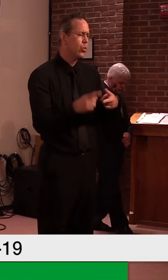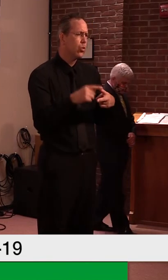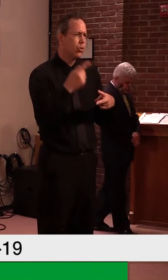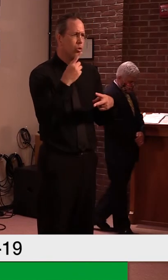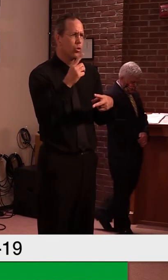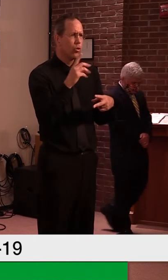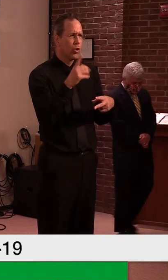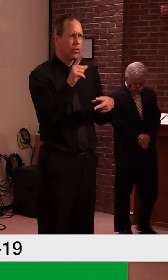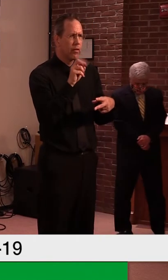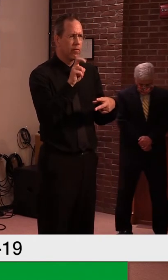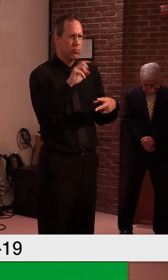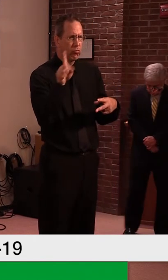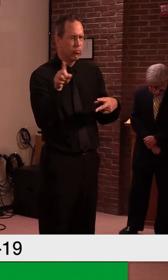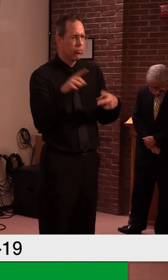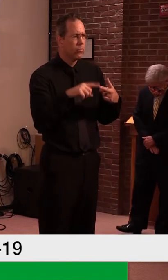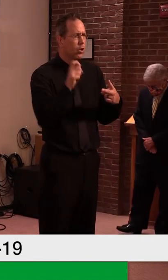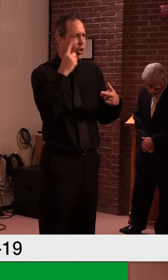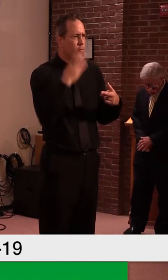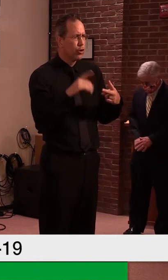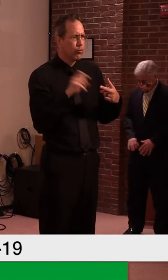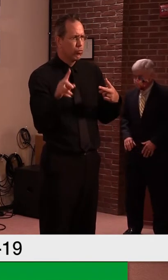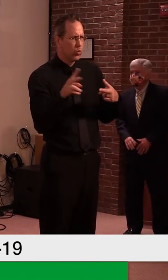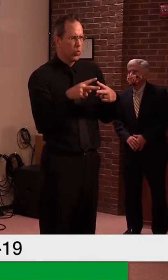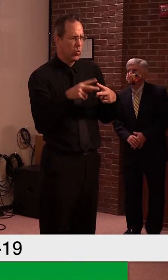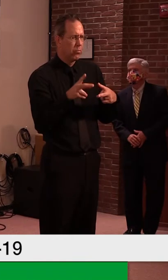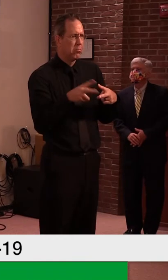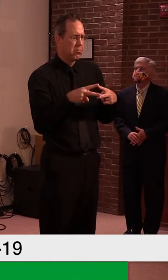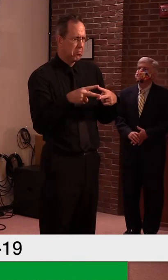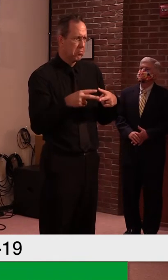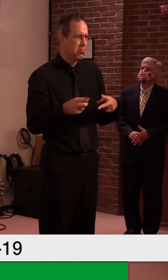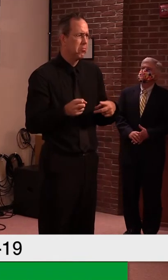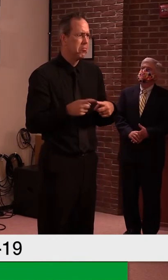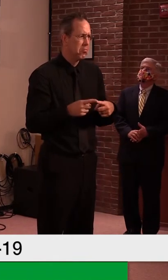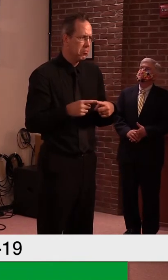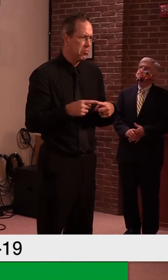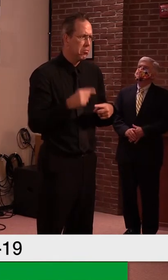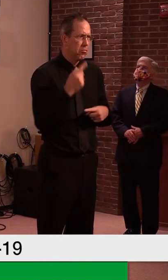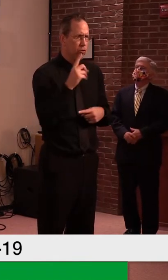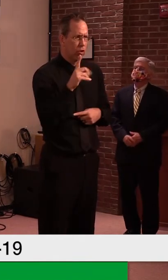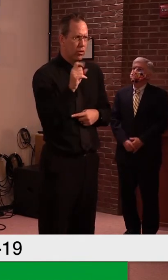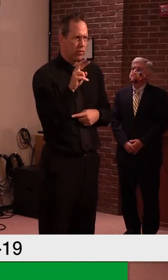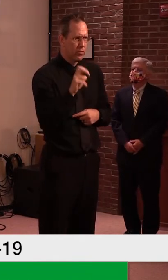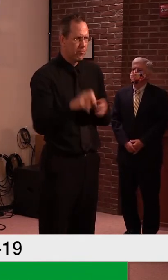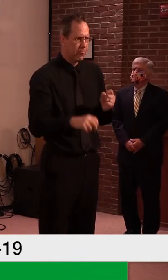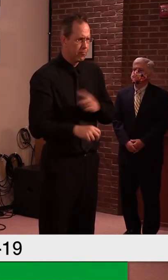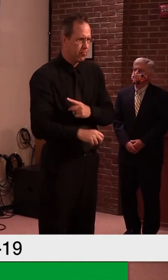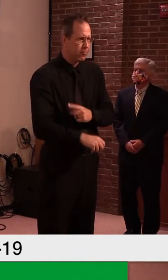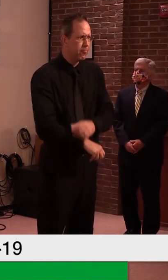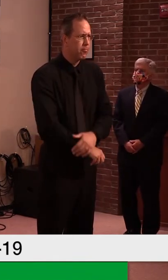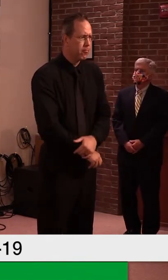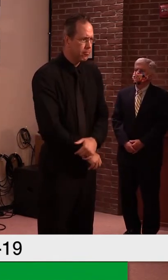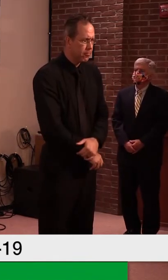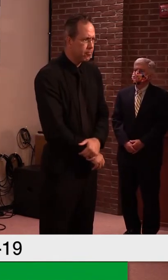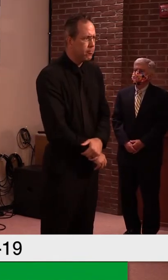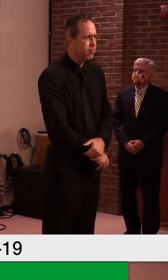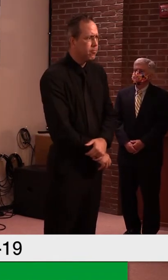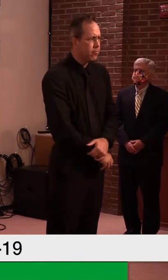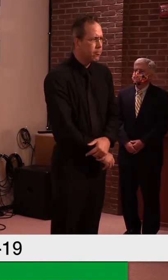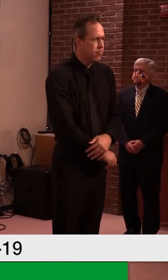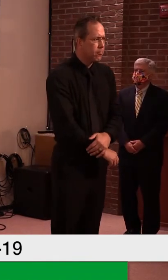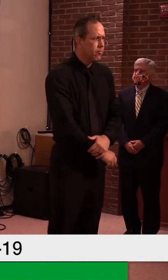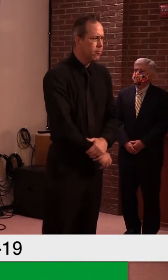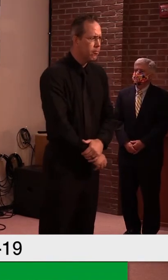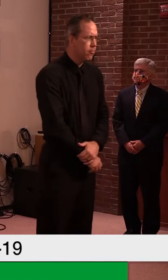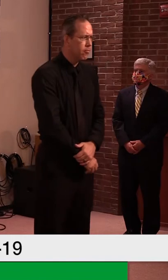uh, Dr. Levine, uh, I had this question from a viewer and bear with me because he walked me through this